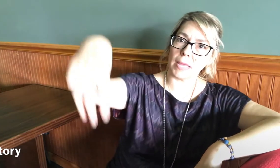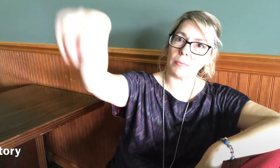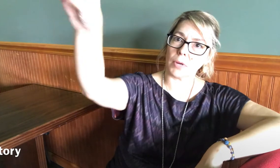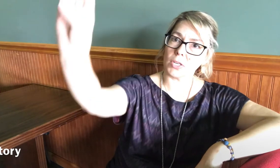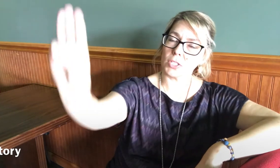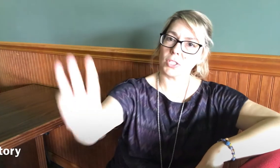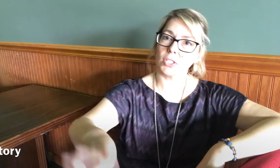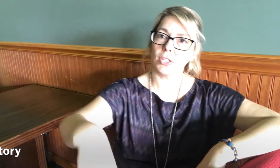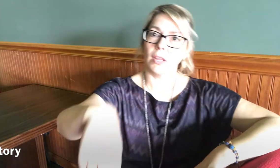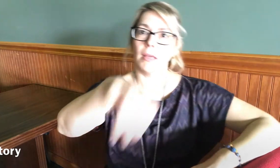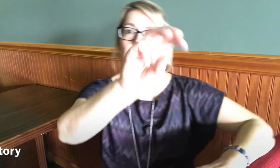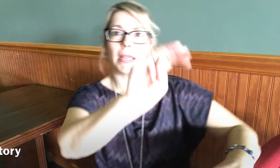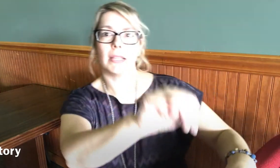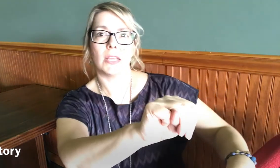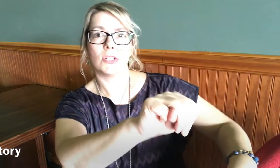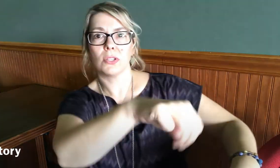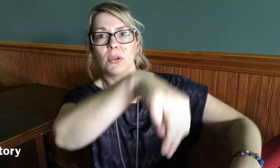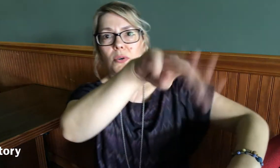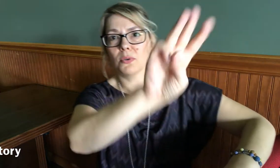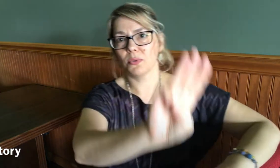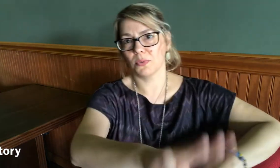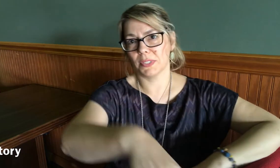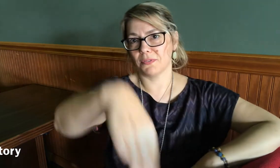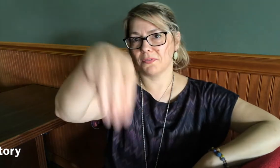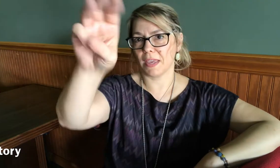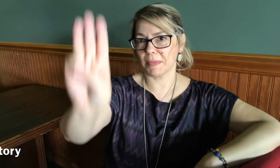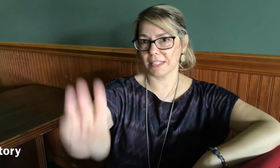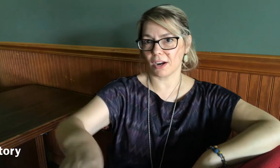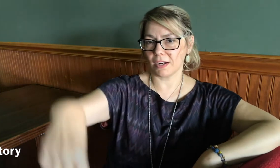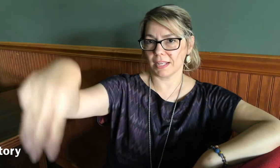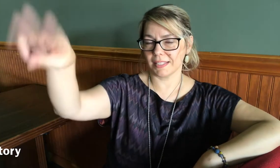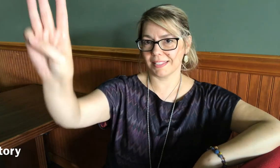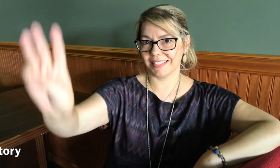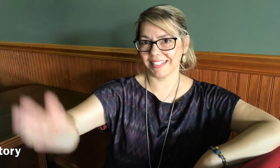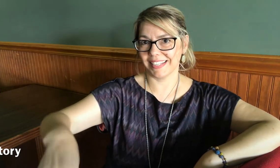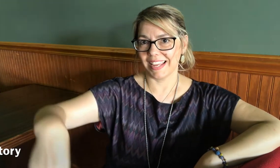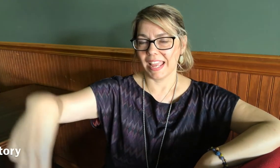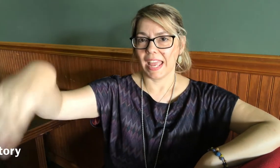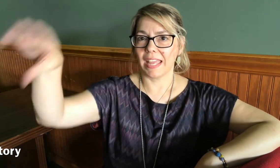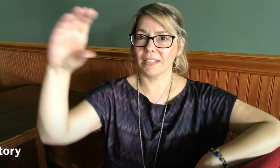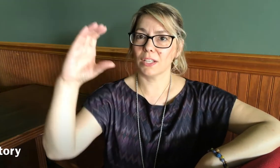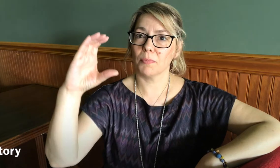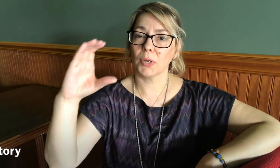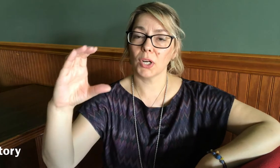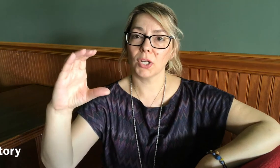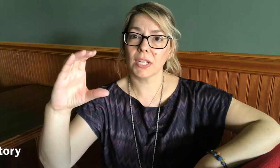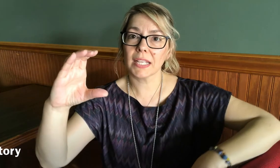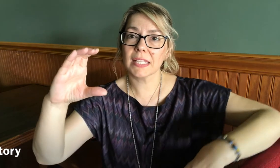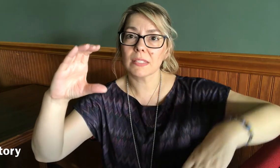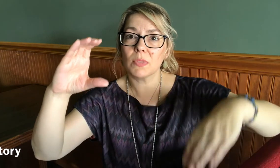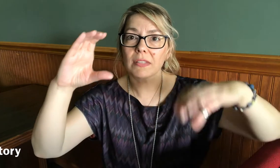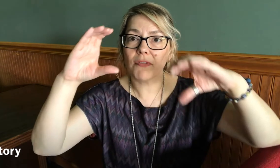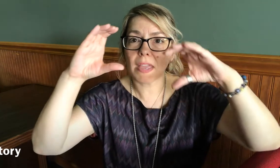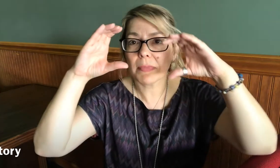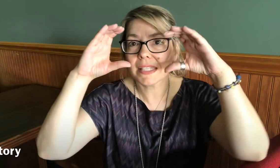paintbrush Michelangelo was a famous artist and Copernicus was a famous